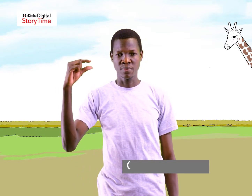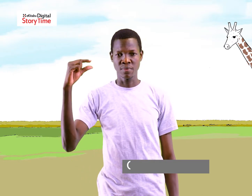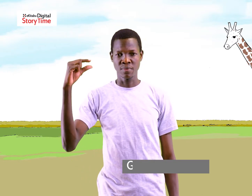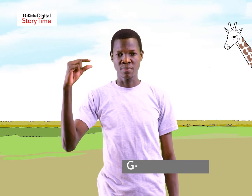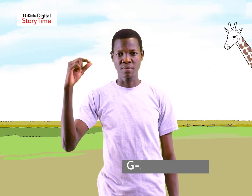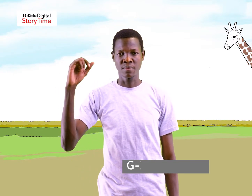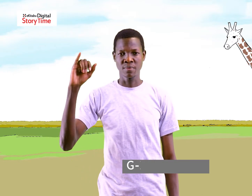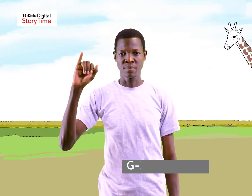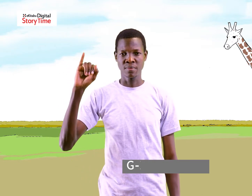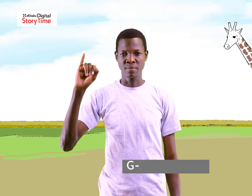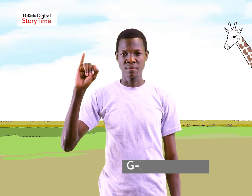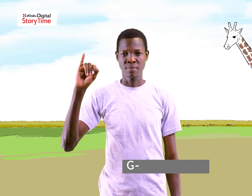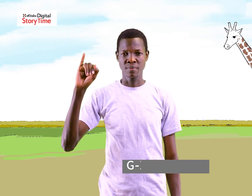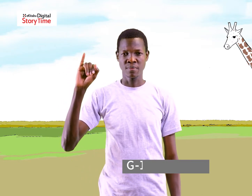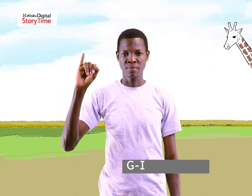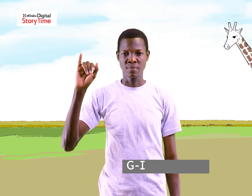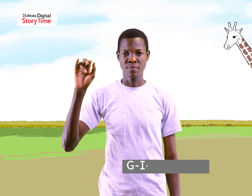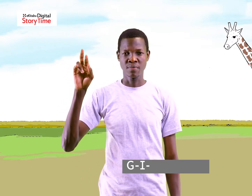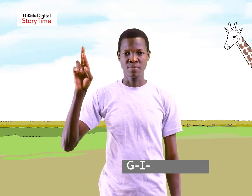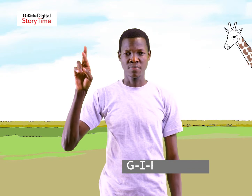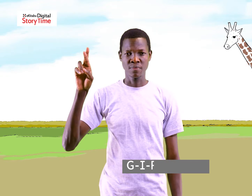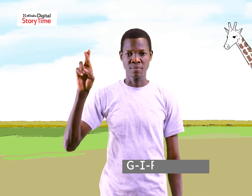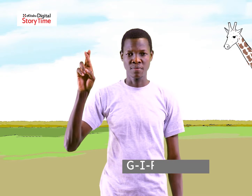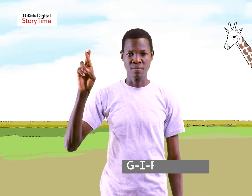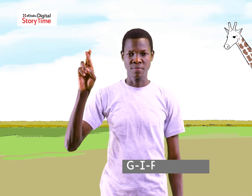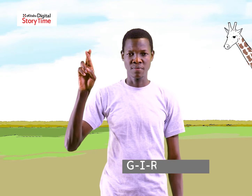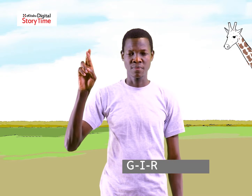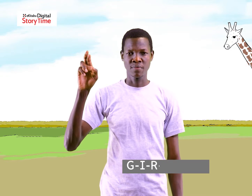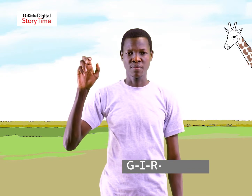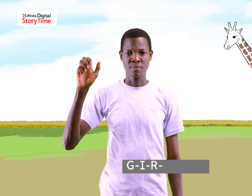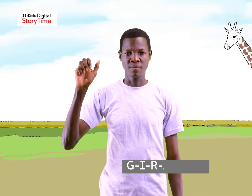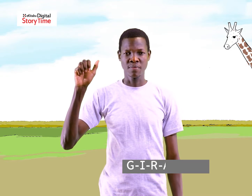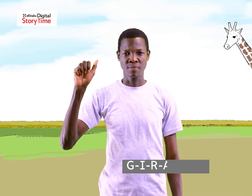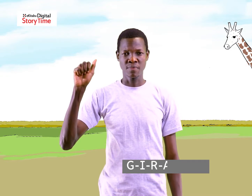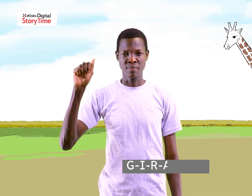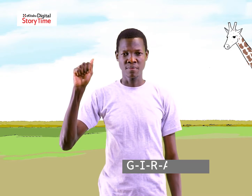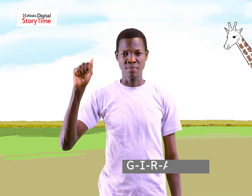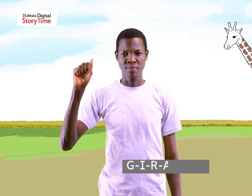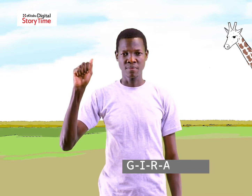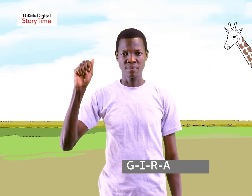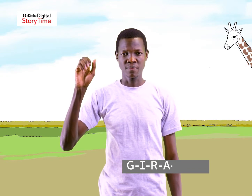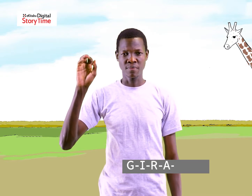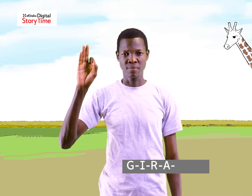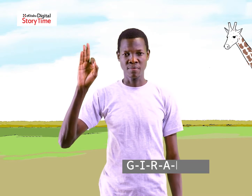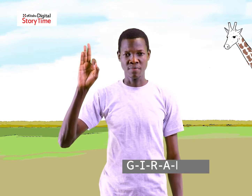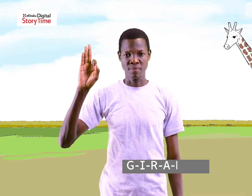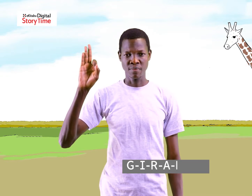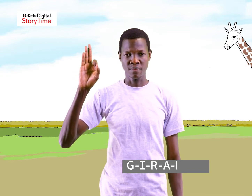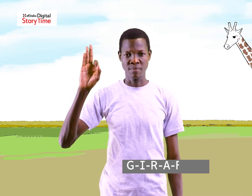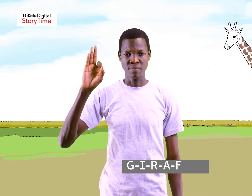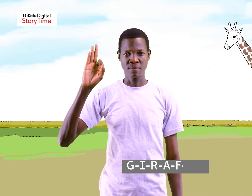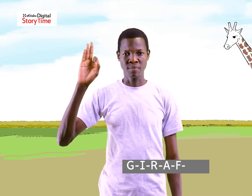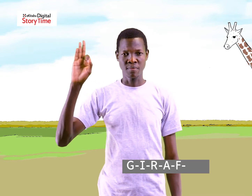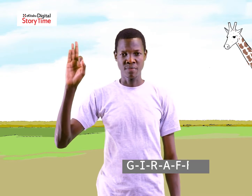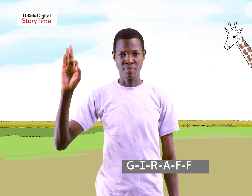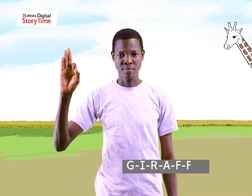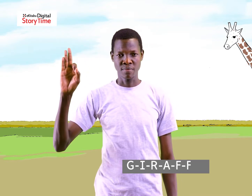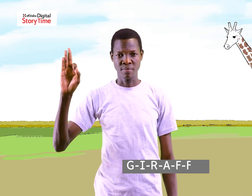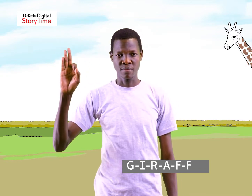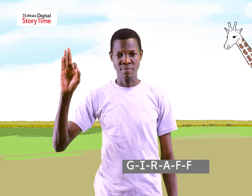g-i-r-a-f